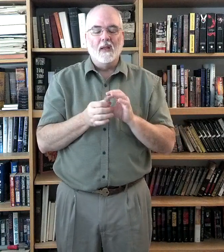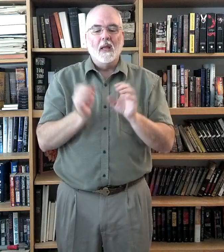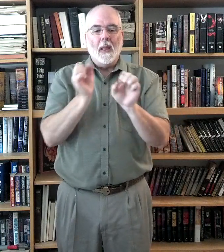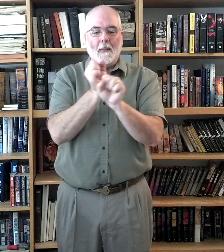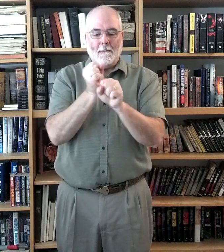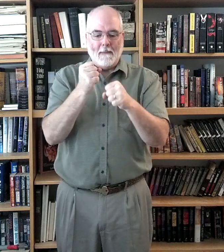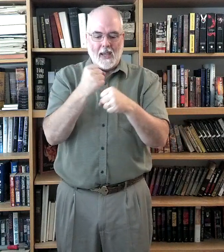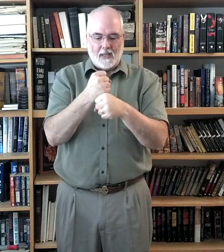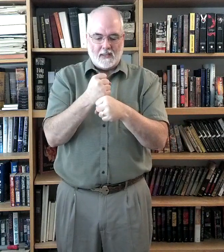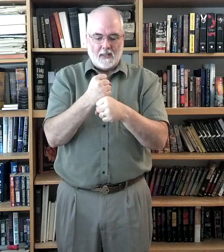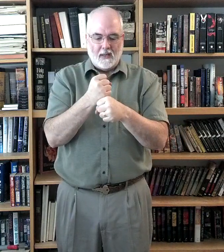Makes.